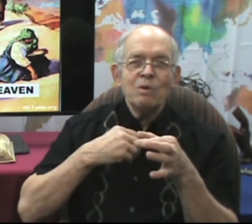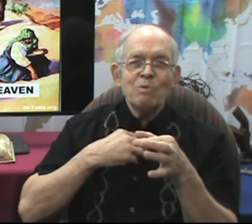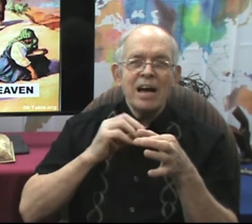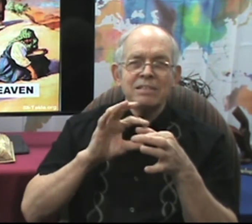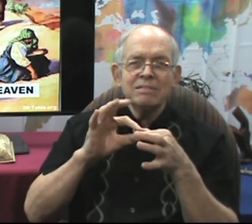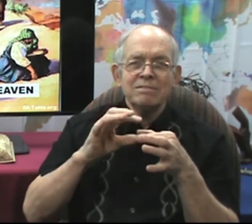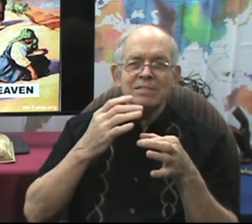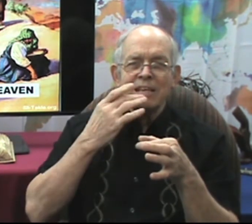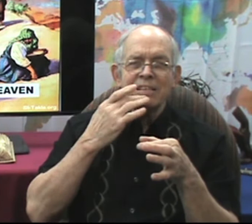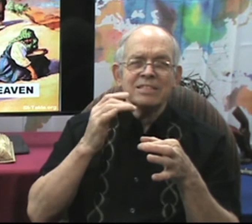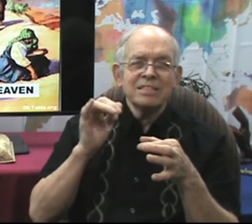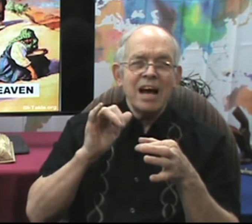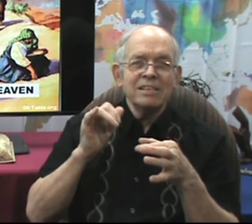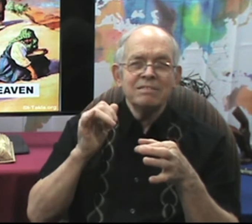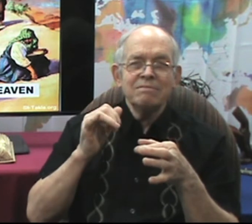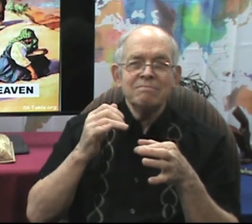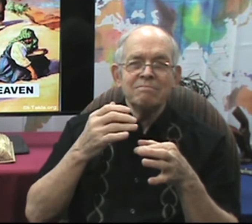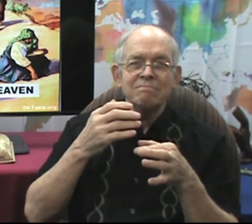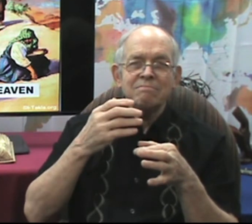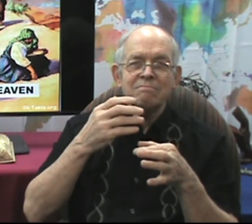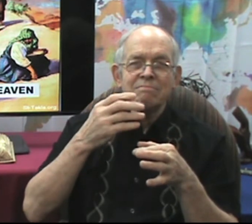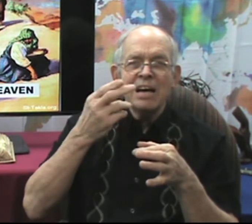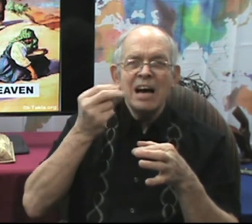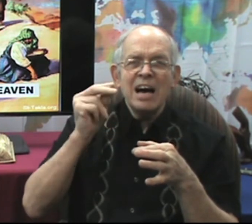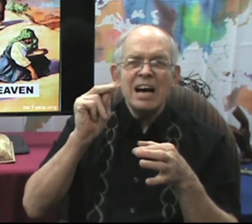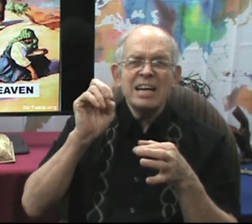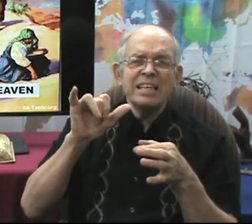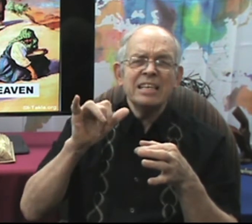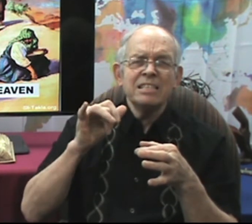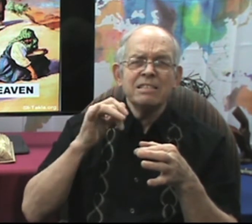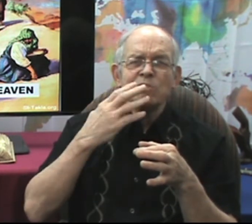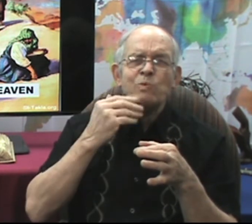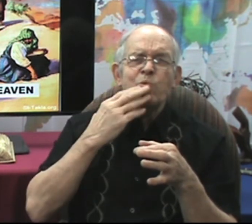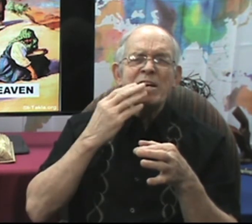Right. Take that. I need. Free.